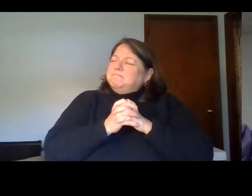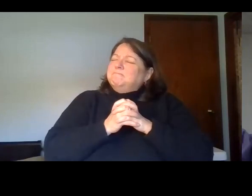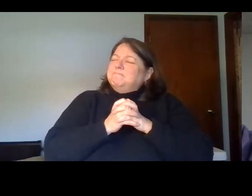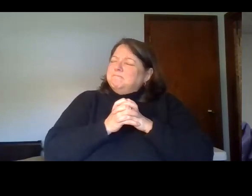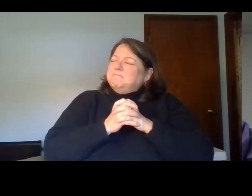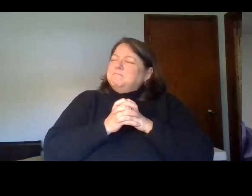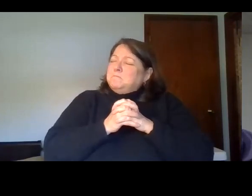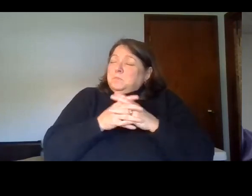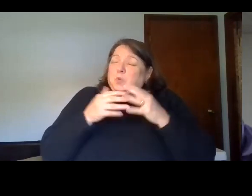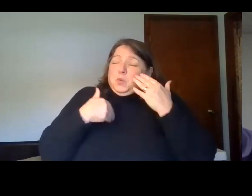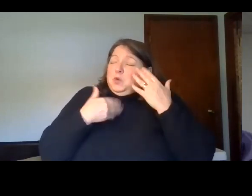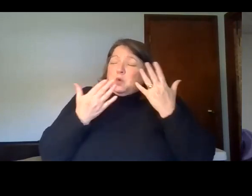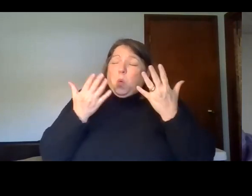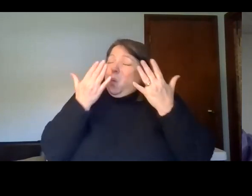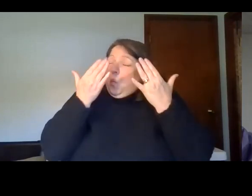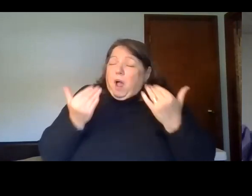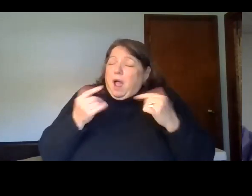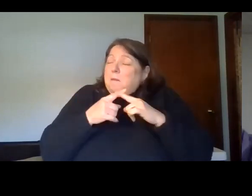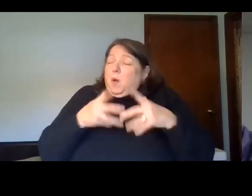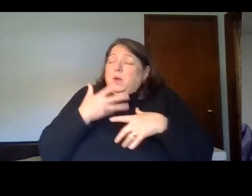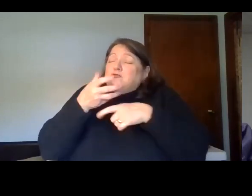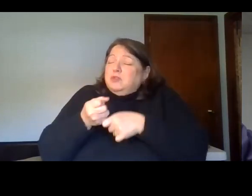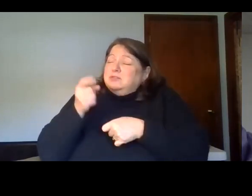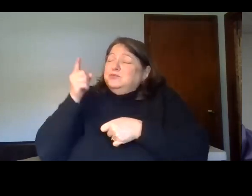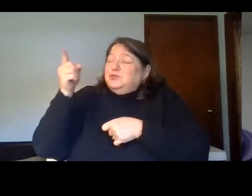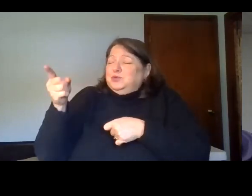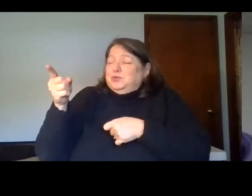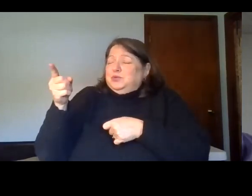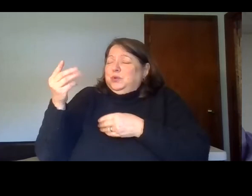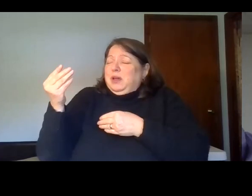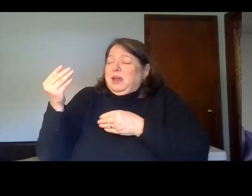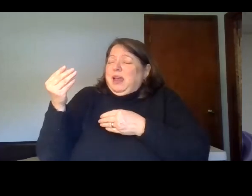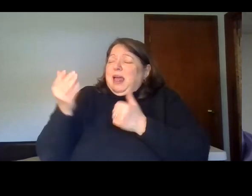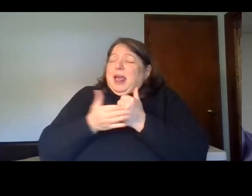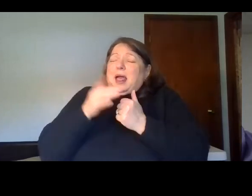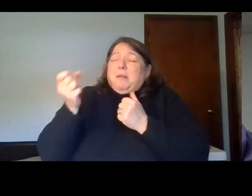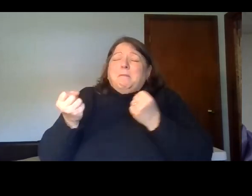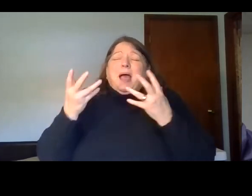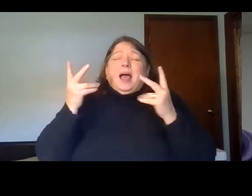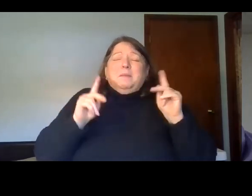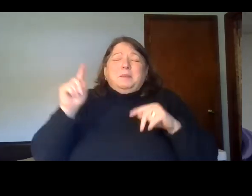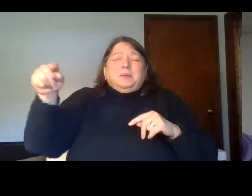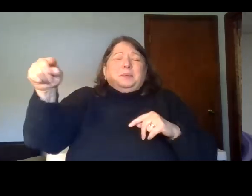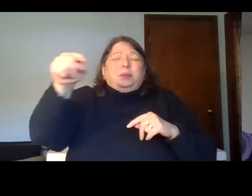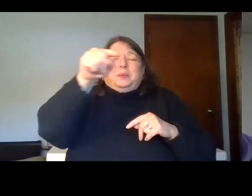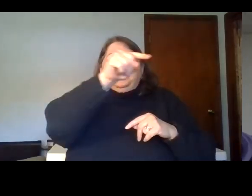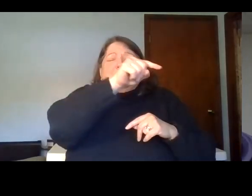But God, we pray that you would give guidance and direction. We pray that you would draw men and women, even those in our